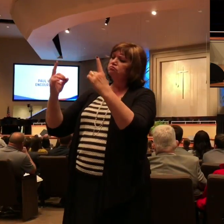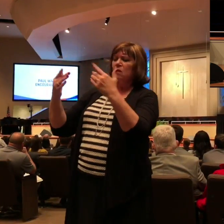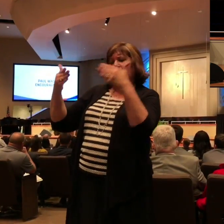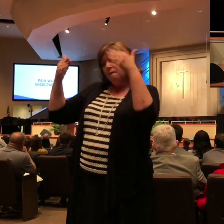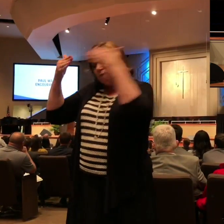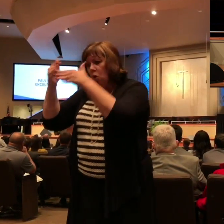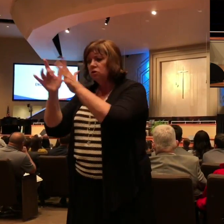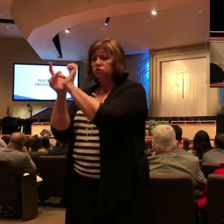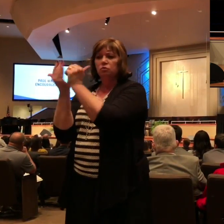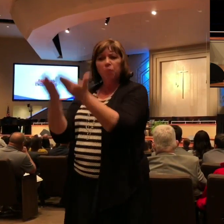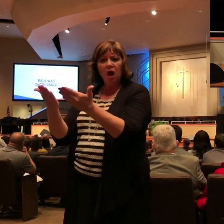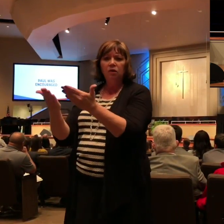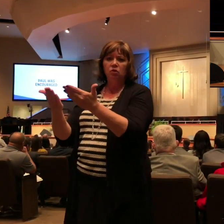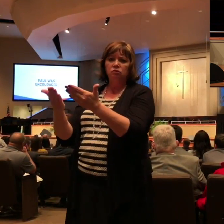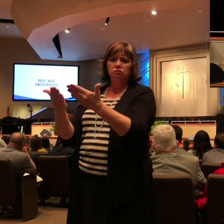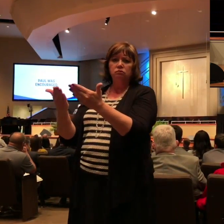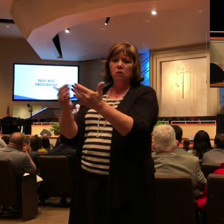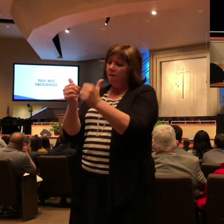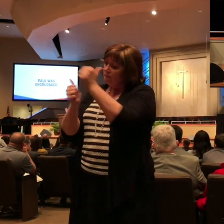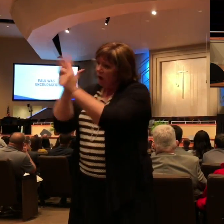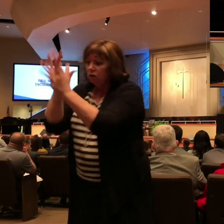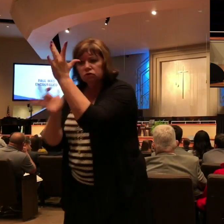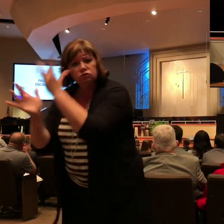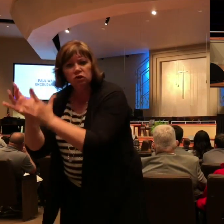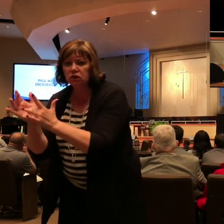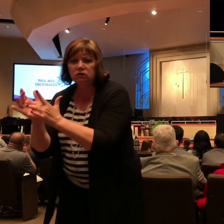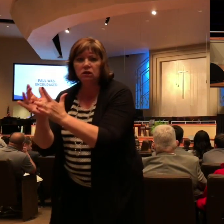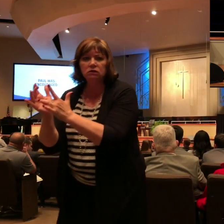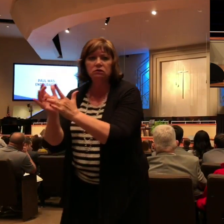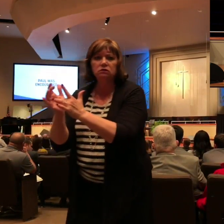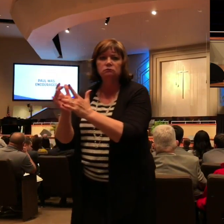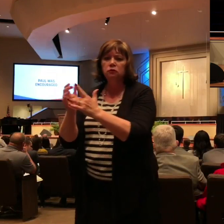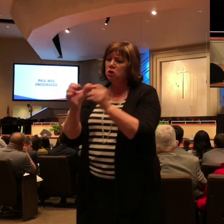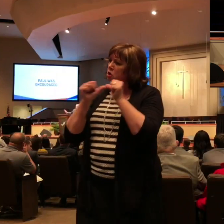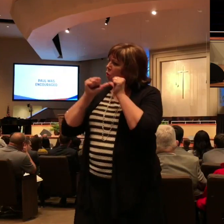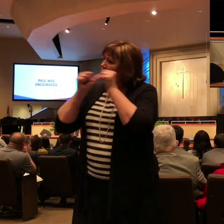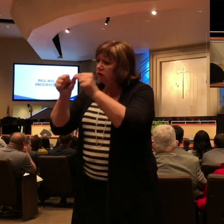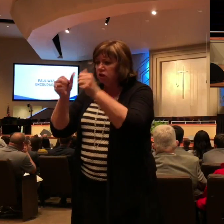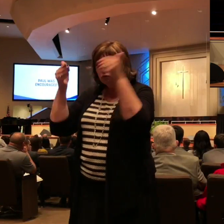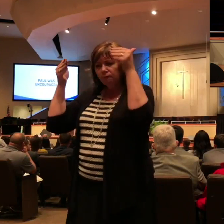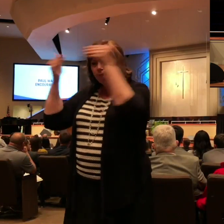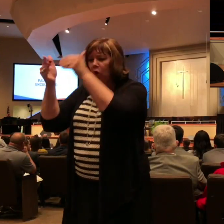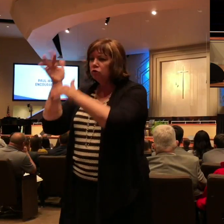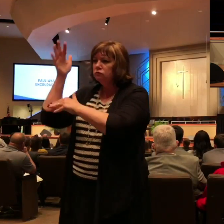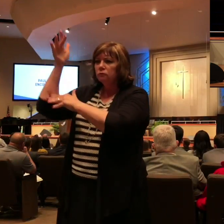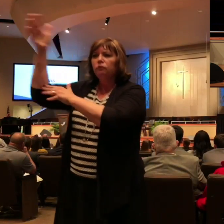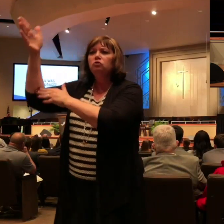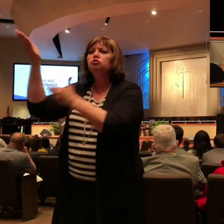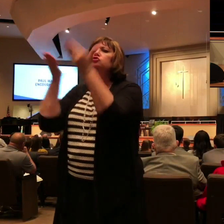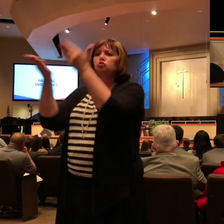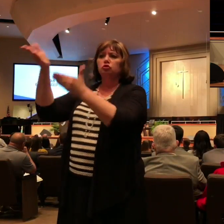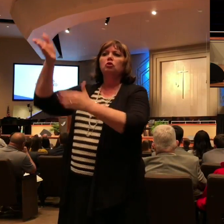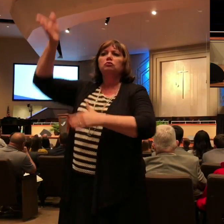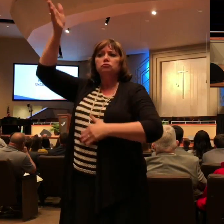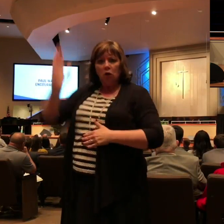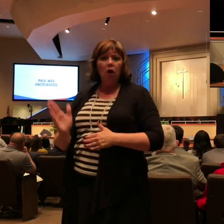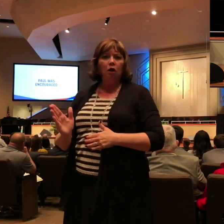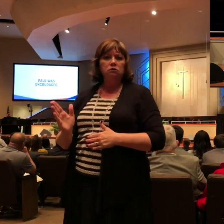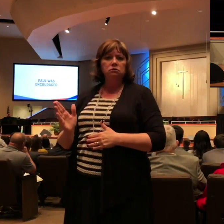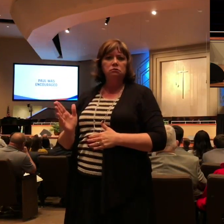of ministry, that pastor has made some things clear and we're going in a direction of a certain sound. I'm thankful for all of that. But let's be